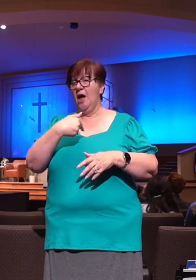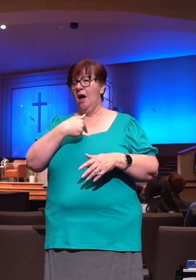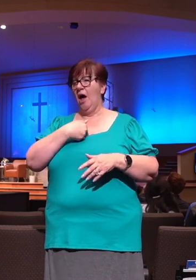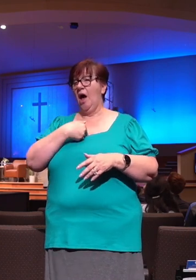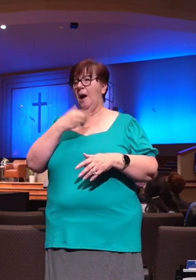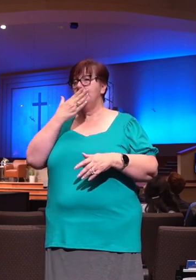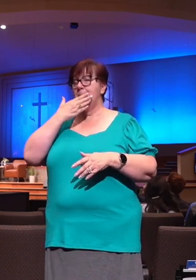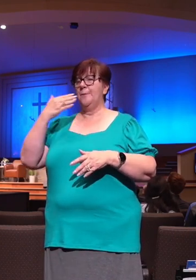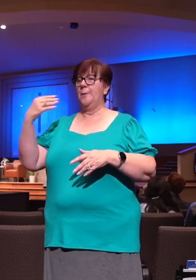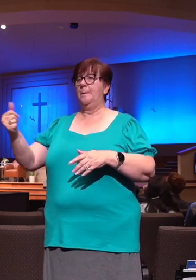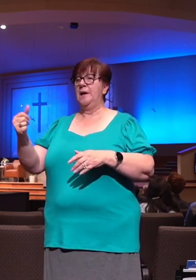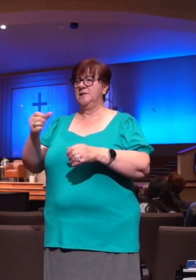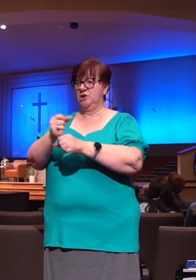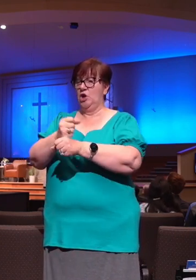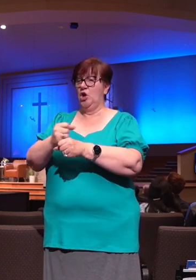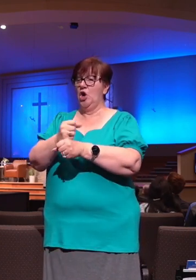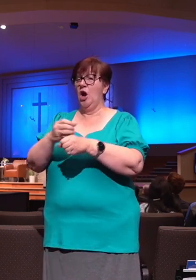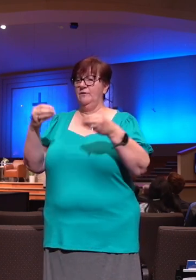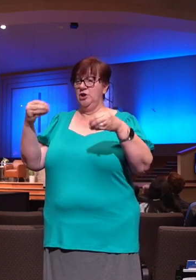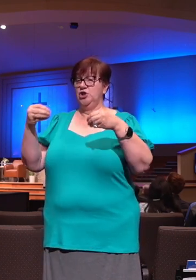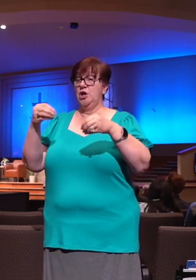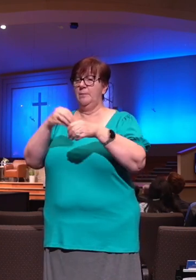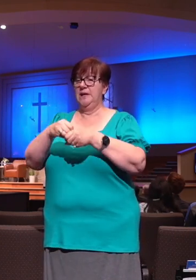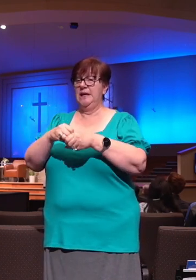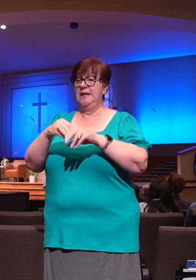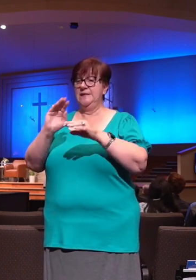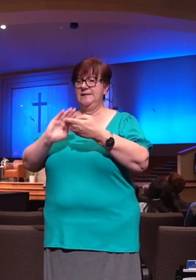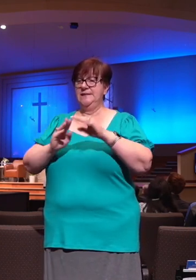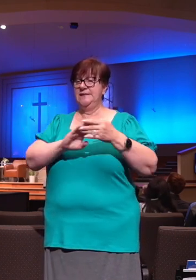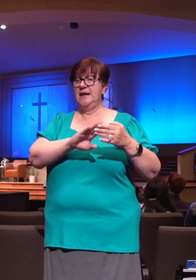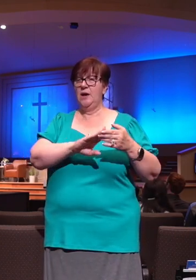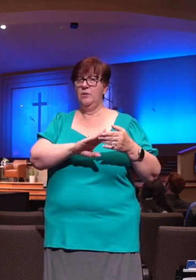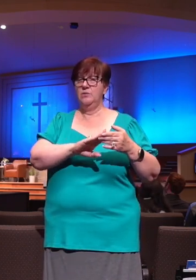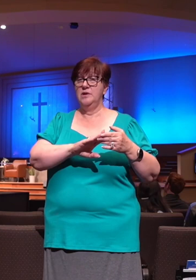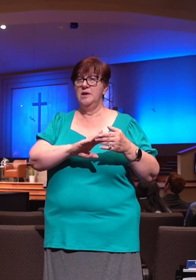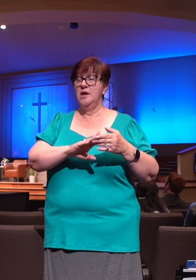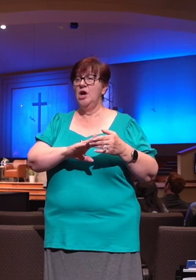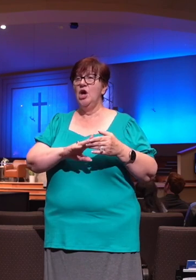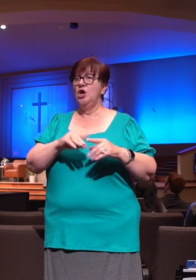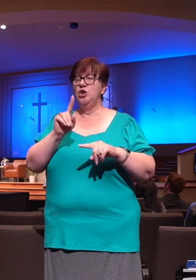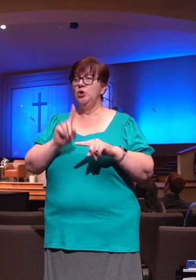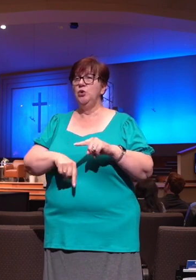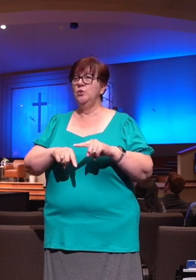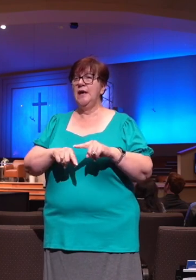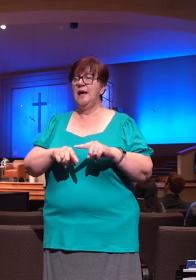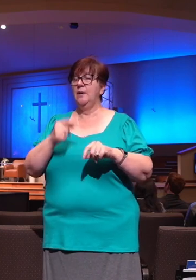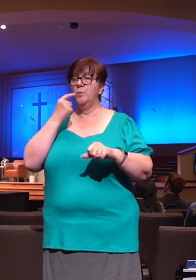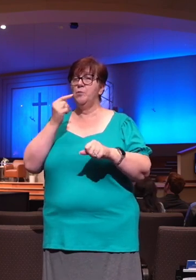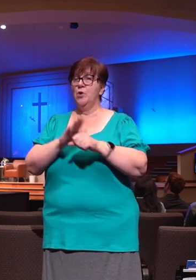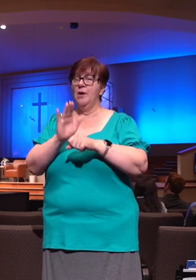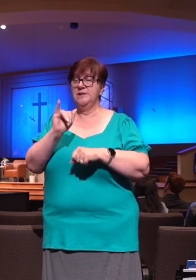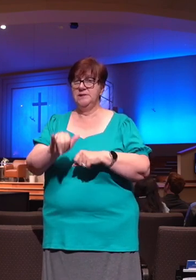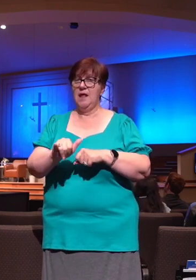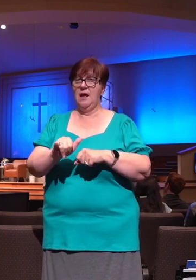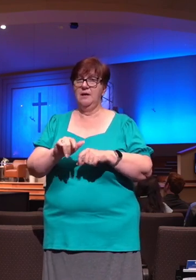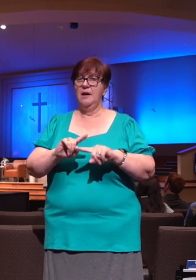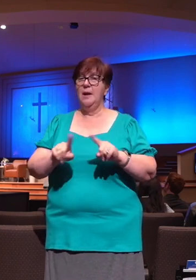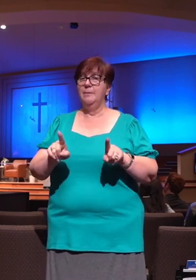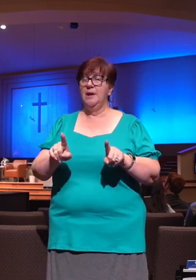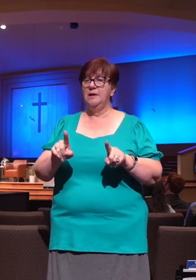may say no. So you can make a subjective claim like that. We live in a time where satisfaction is fleeting. I